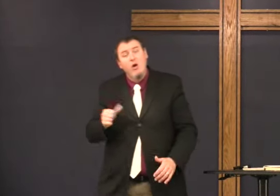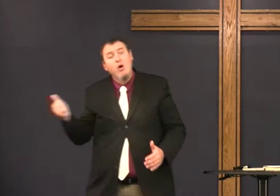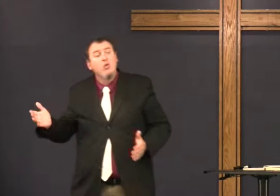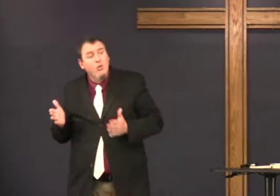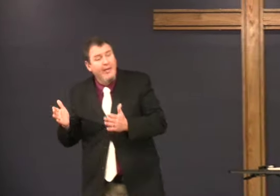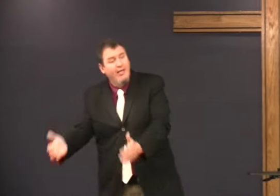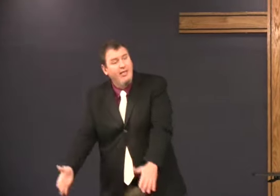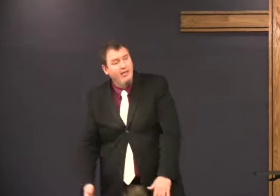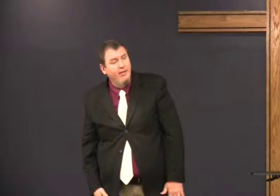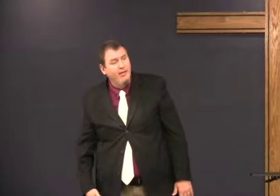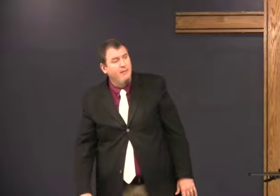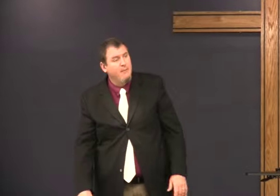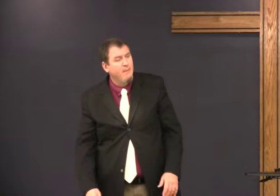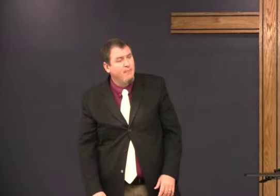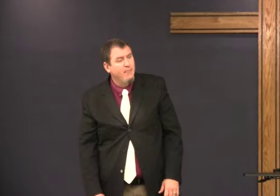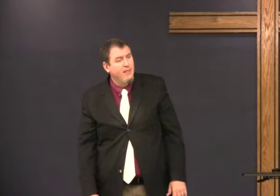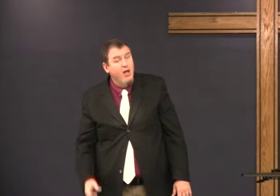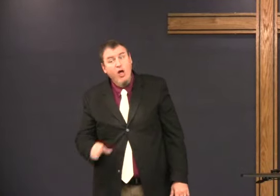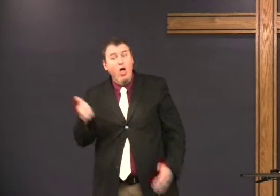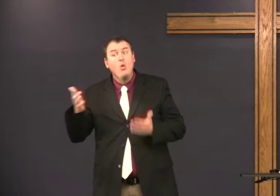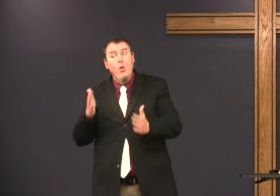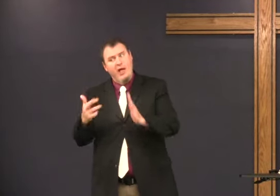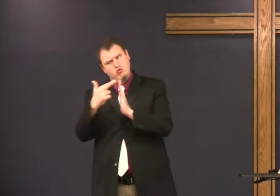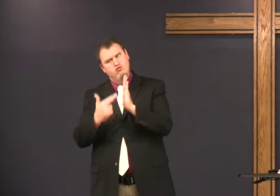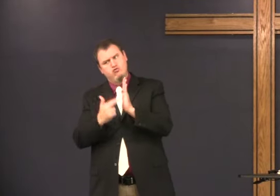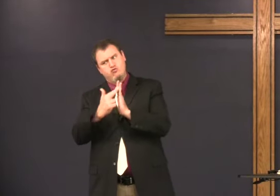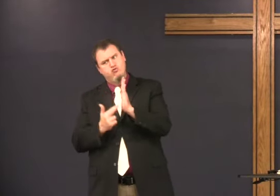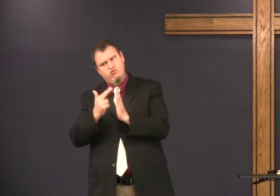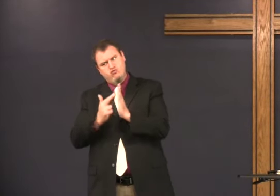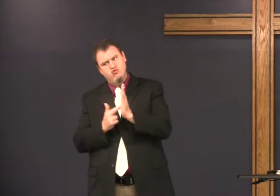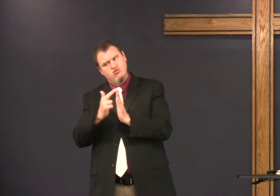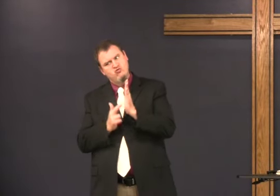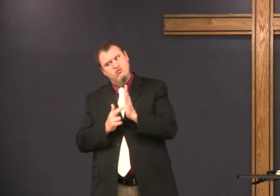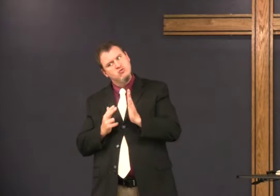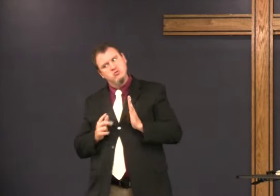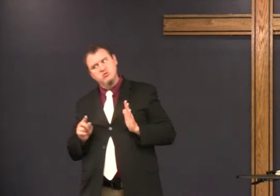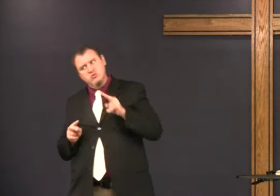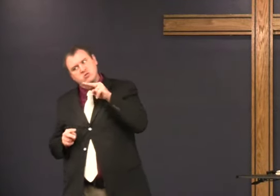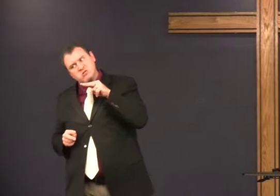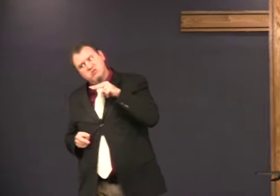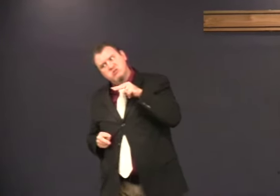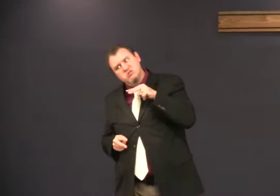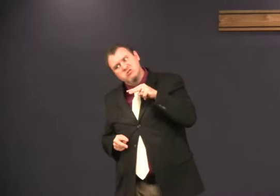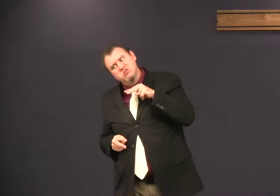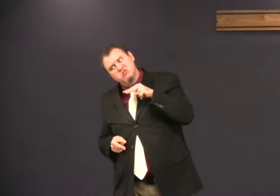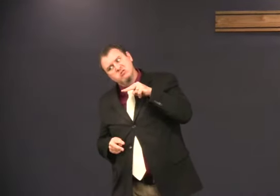It's better than the other way. The other way. You follow all the rules.